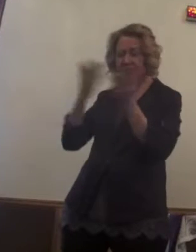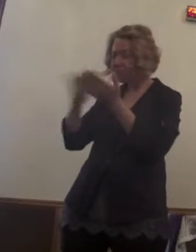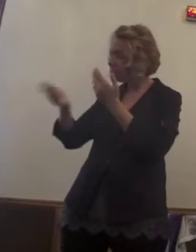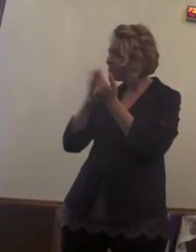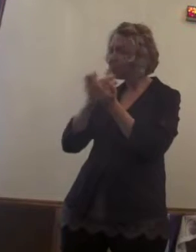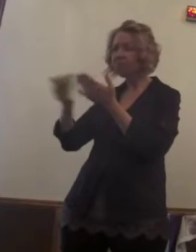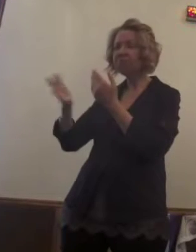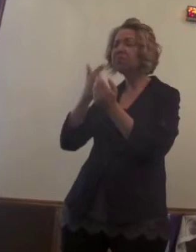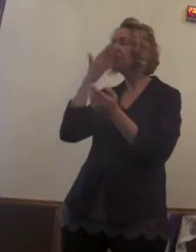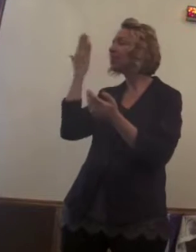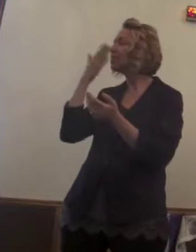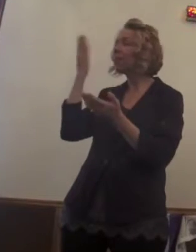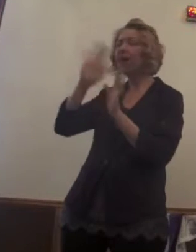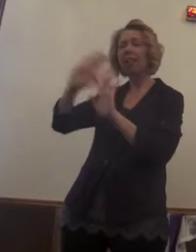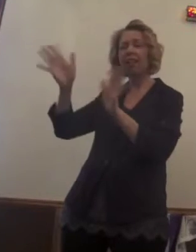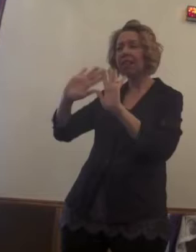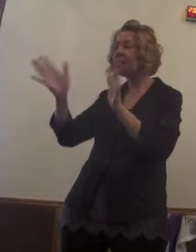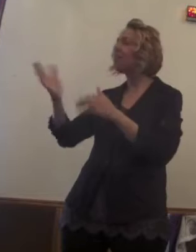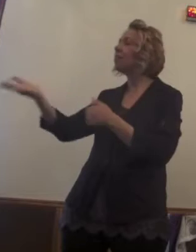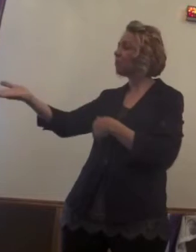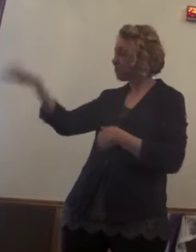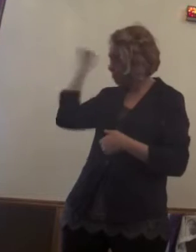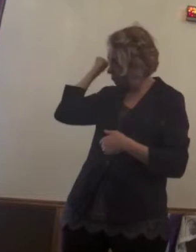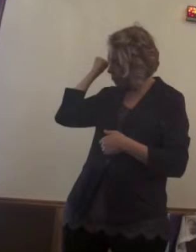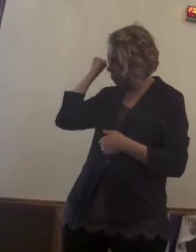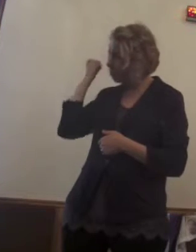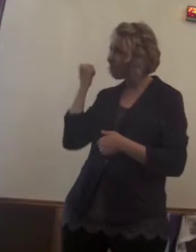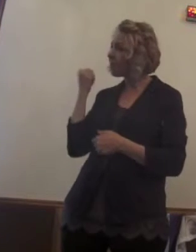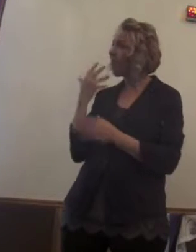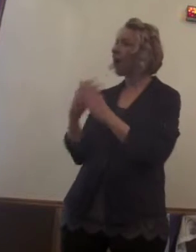we hear that Christ called Lazarus by name.